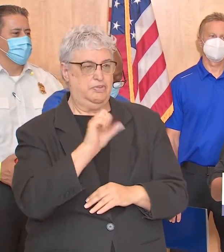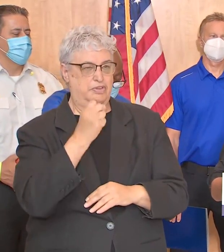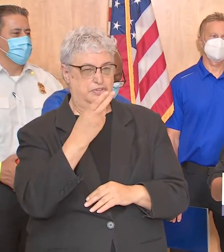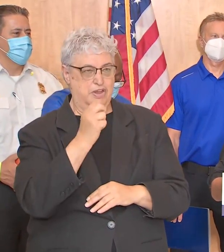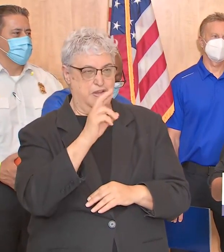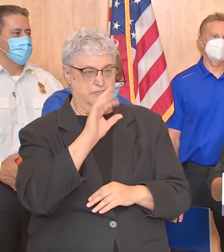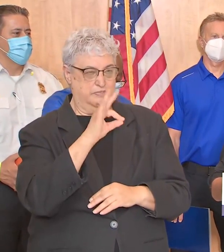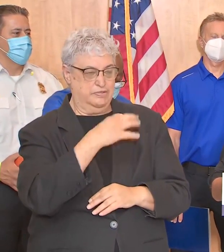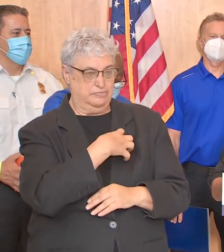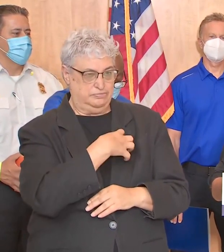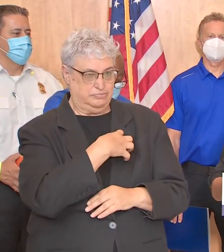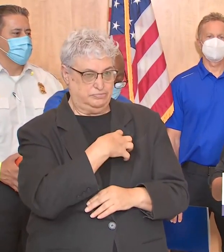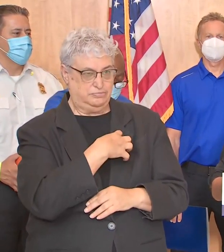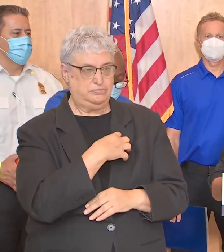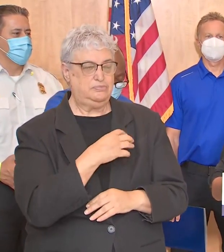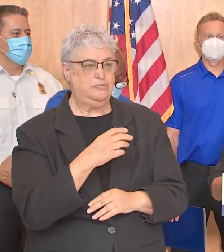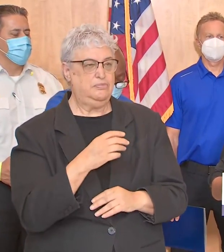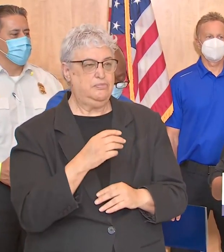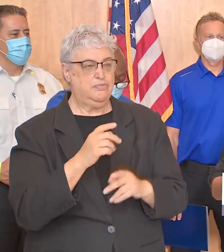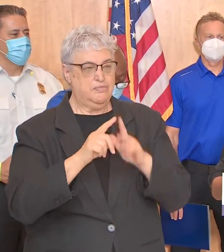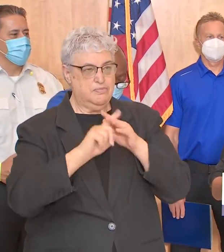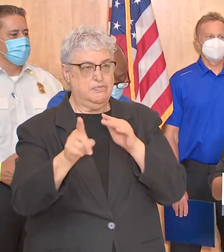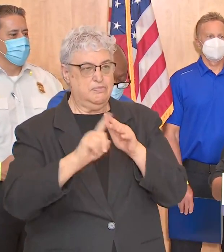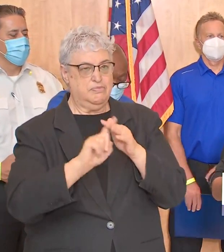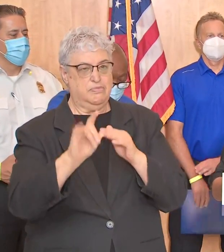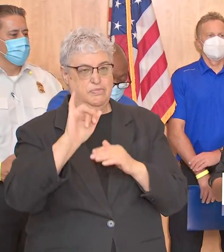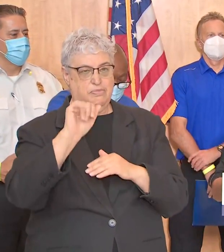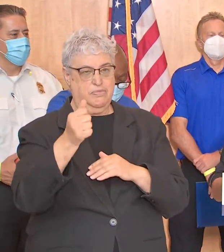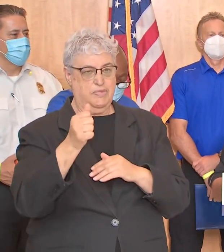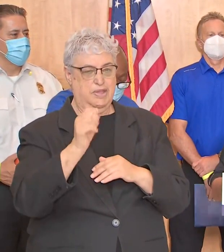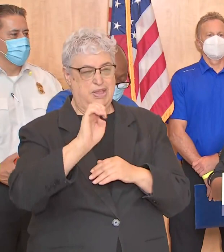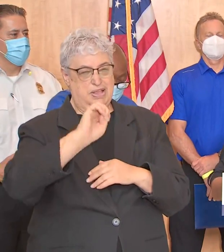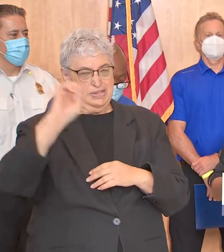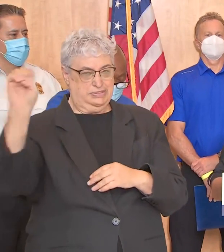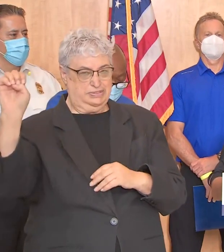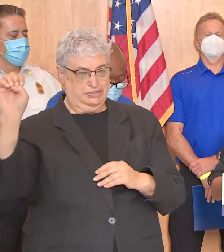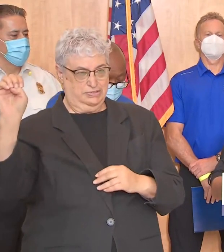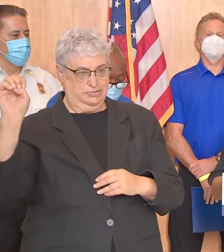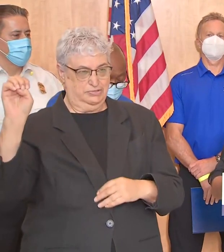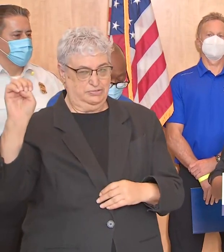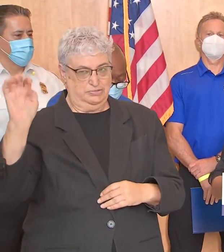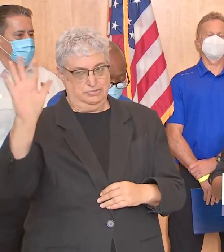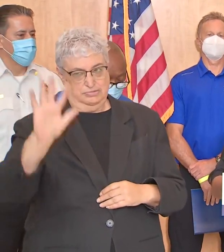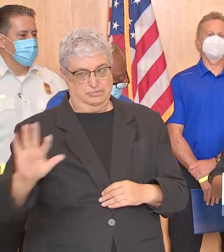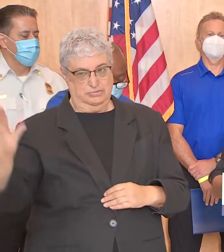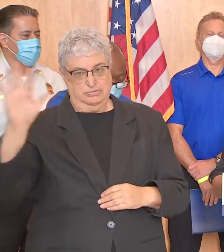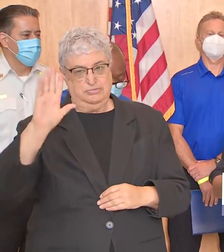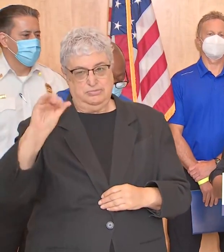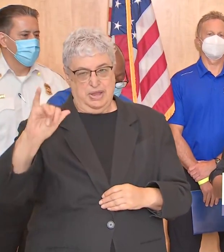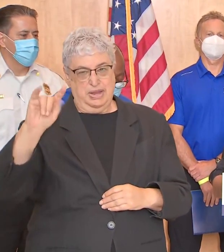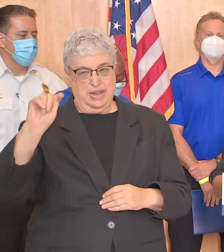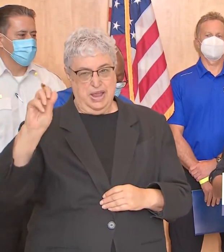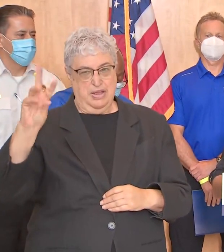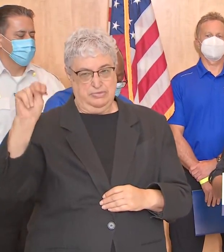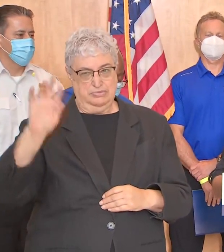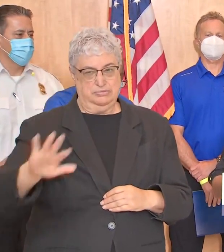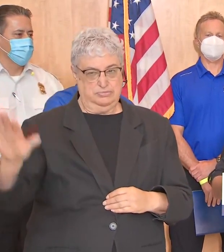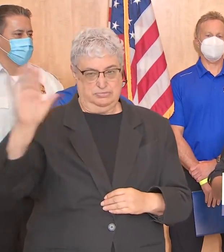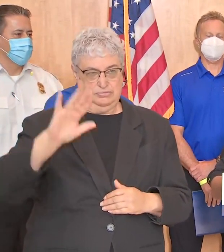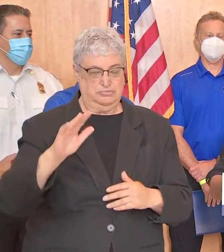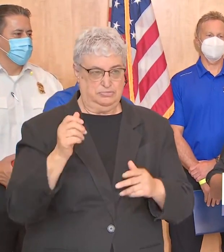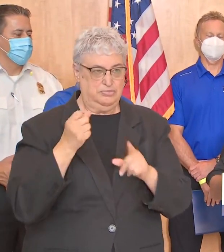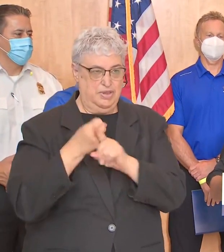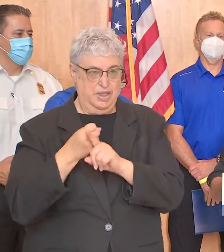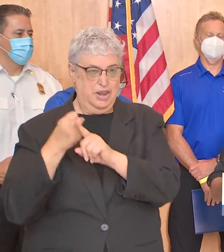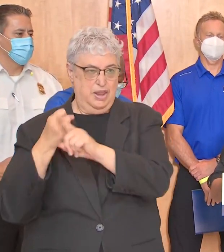we've been spending all week evacuating people on the I-10 East corridor and those are the areas of town that are supposed to get the